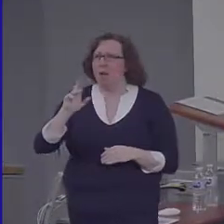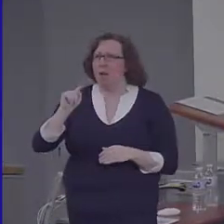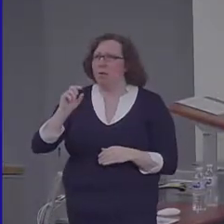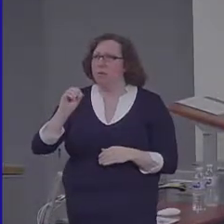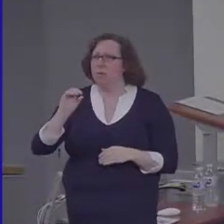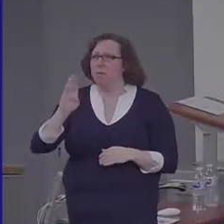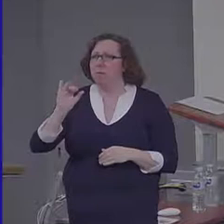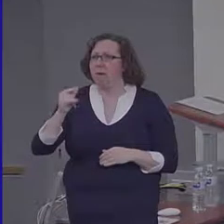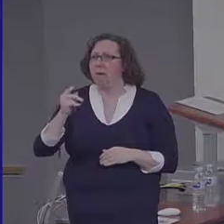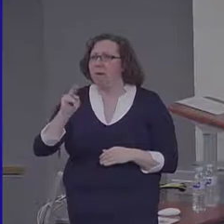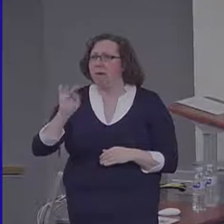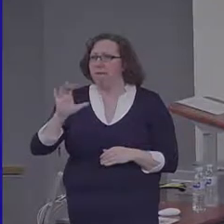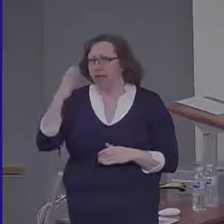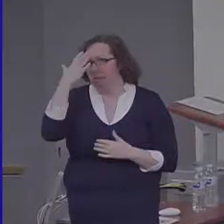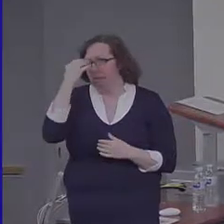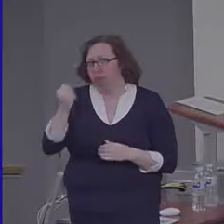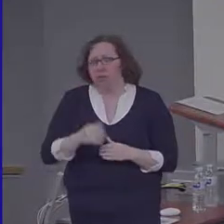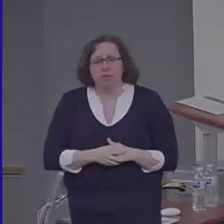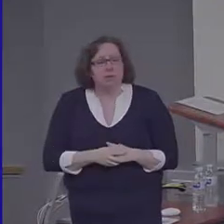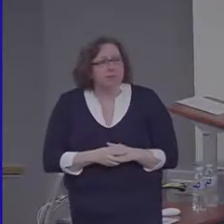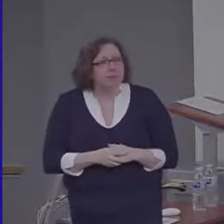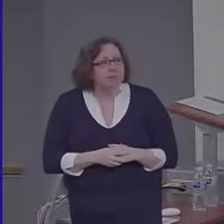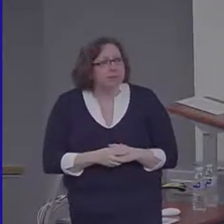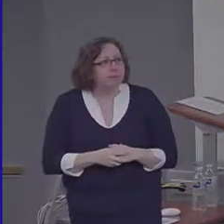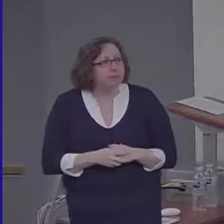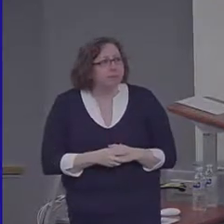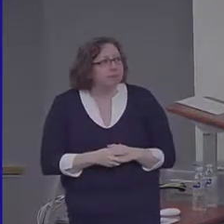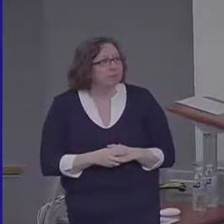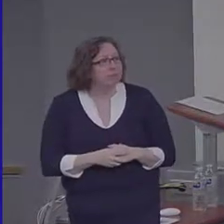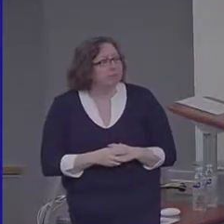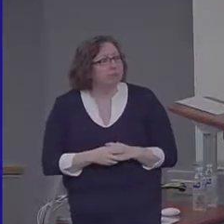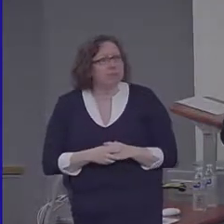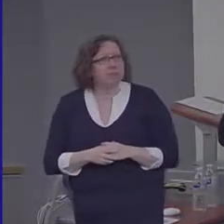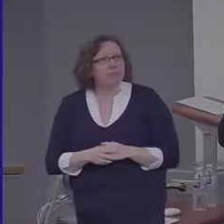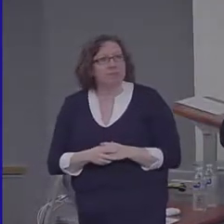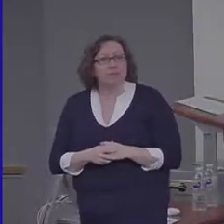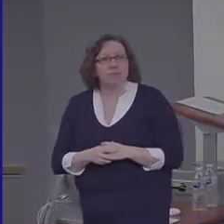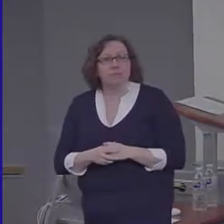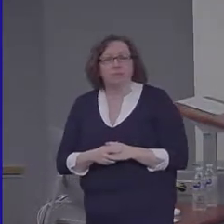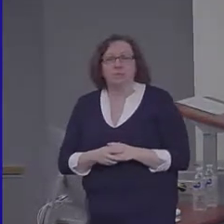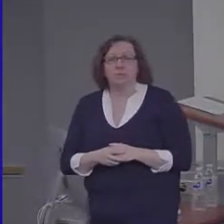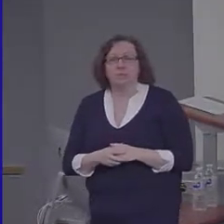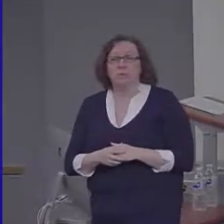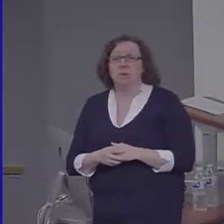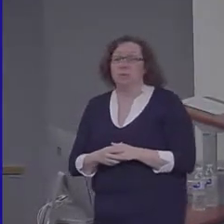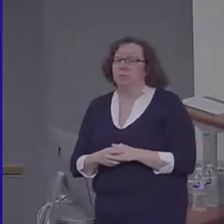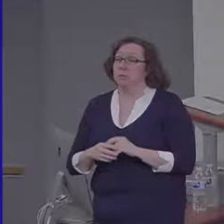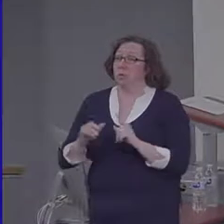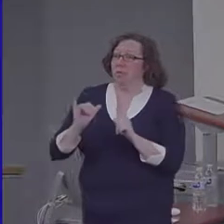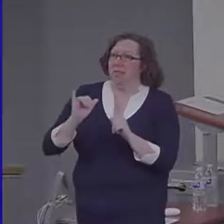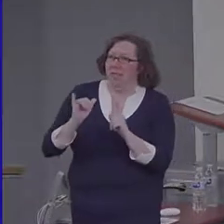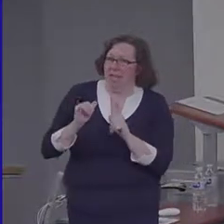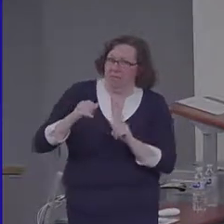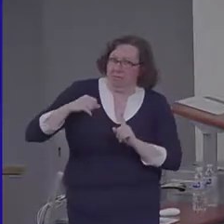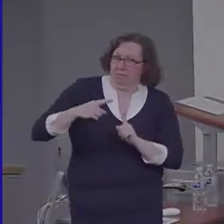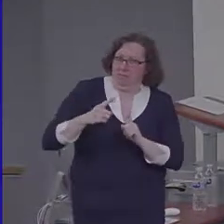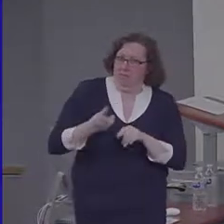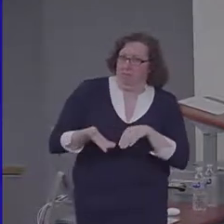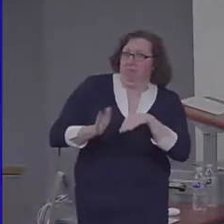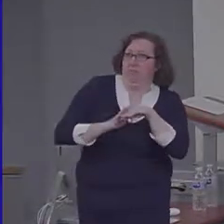induction is doing is biasing what we've called the retrieval orientation of the subject. So after you've just gone through this